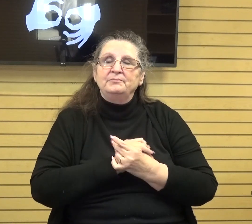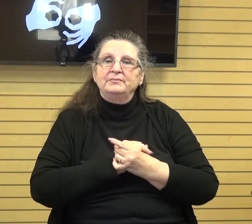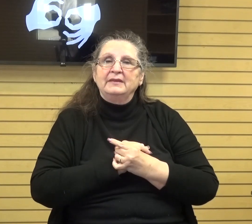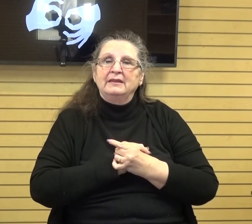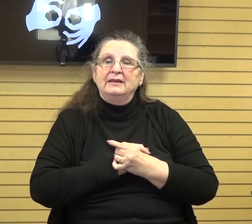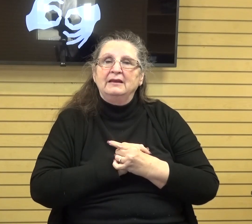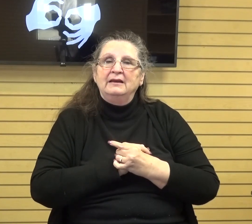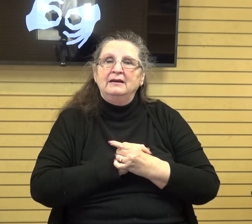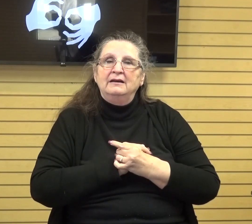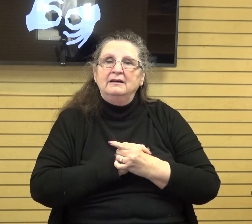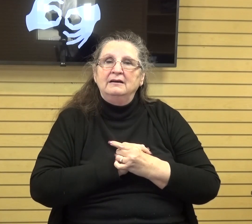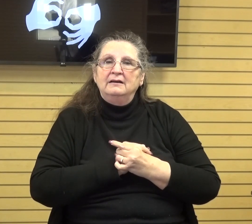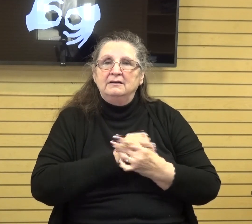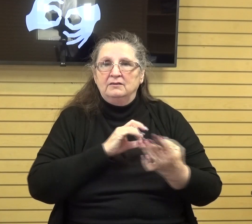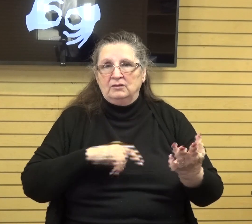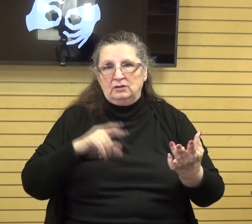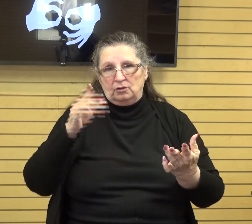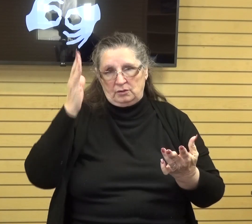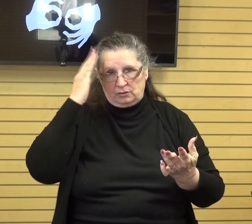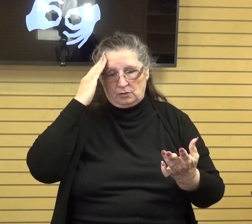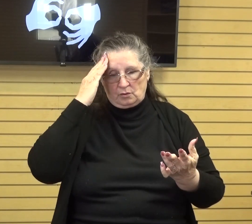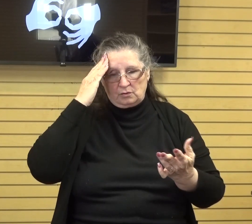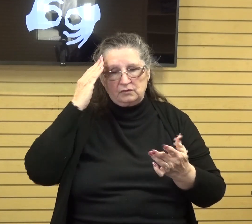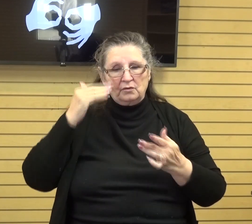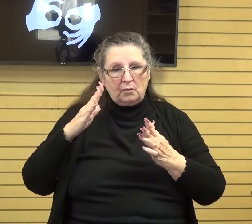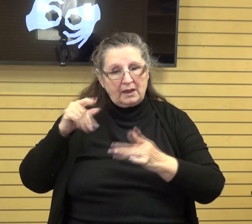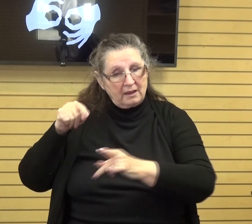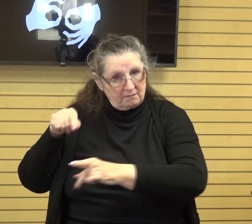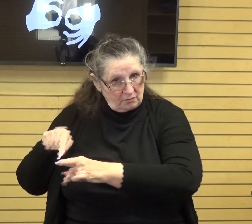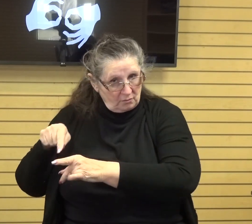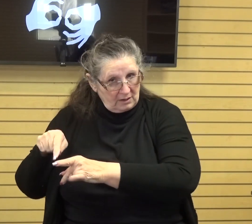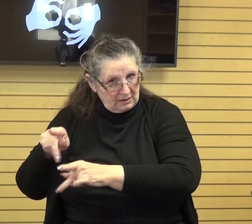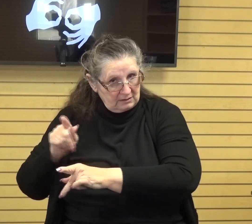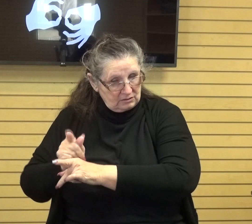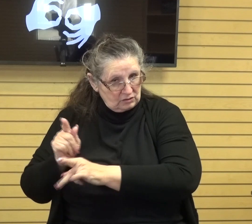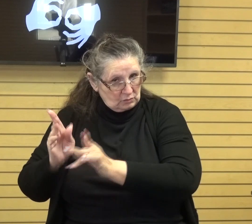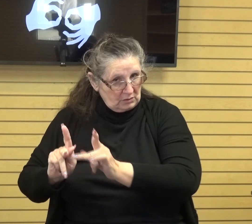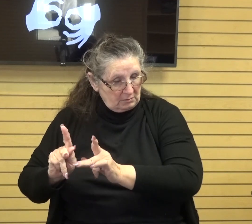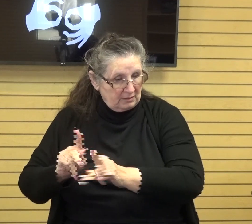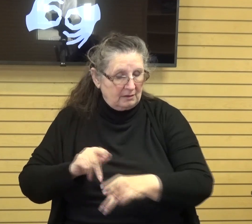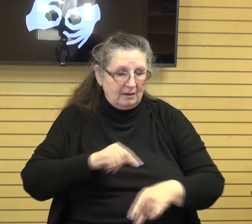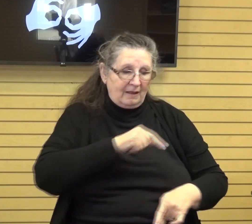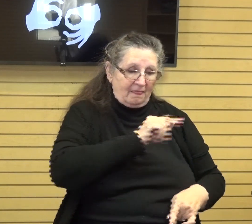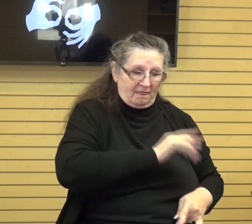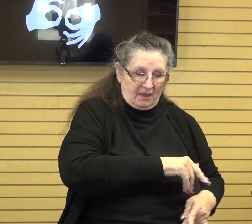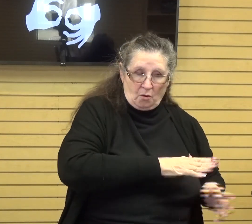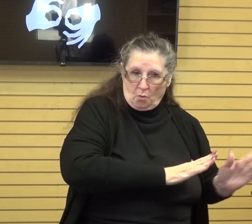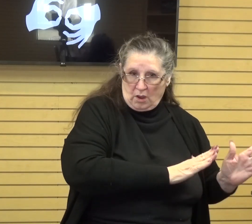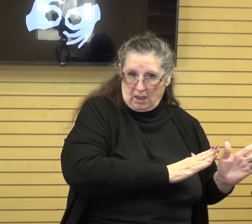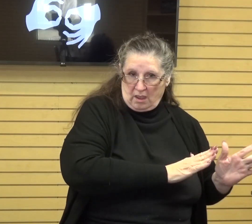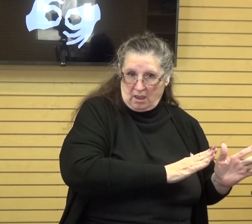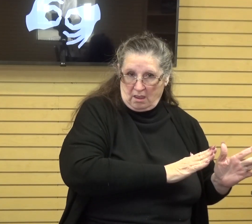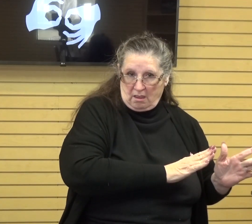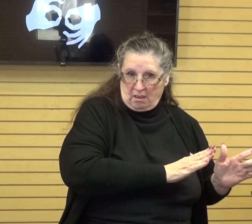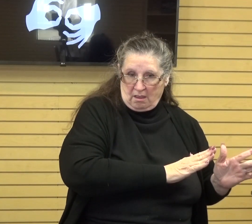for the lord knows the way of the righteous but the way of the ungodly shall perish